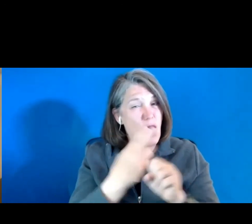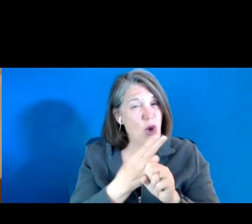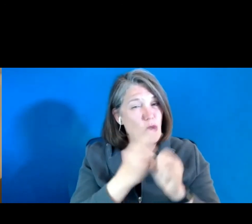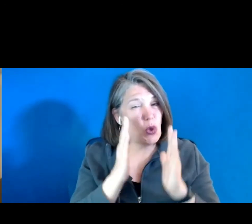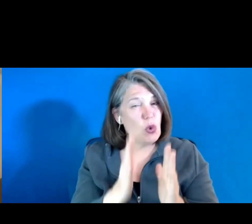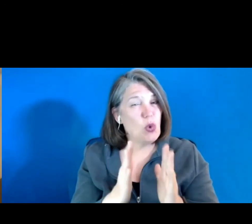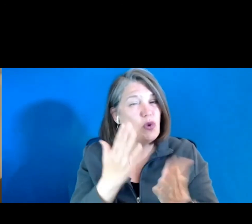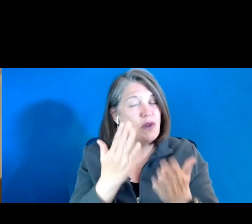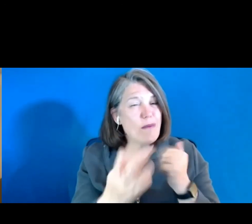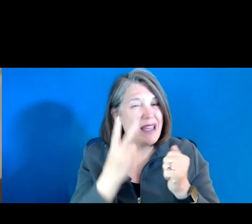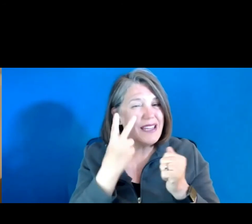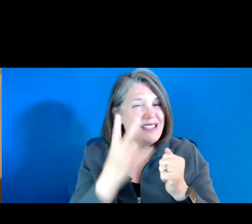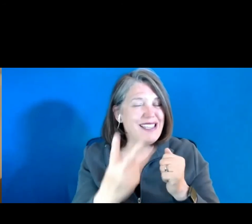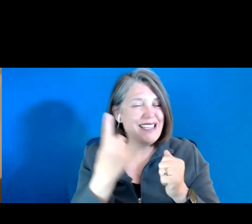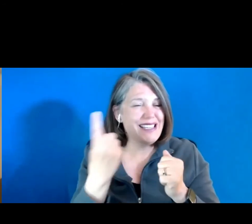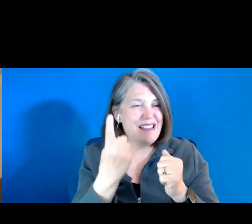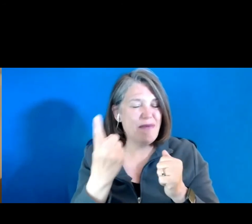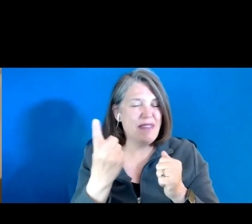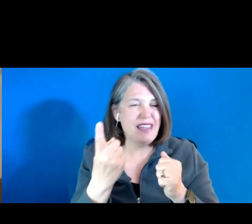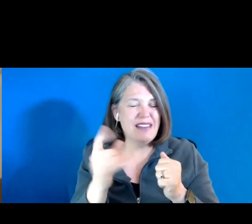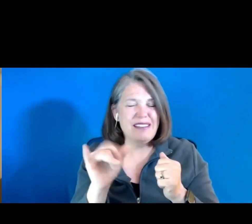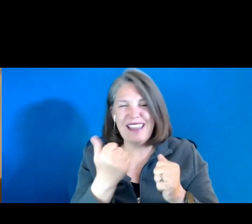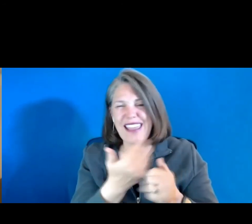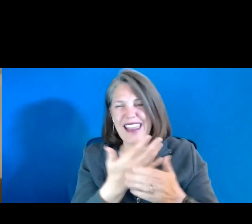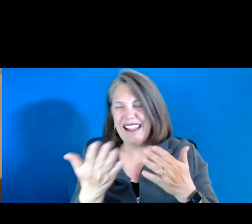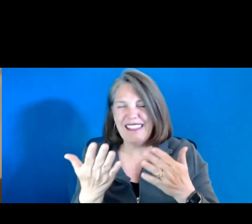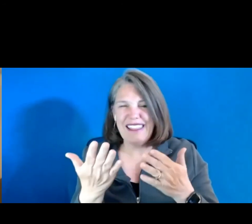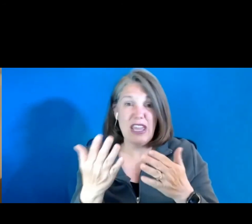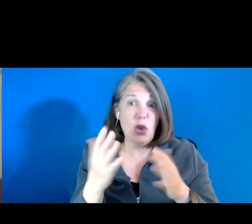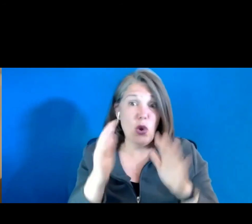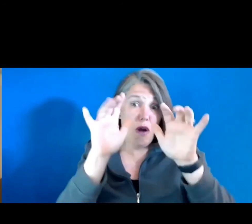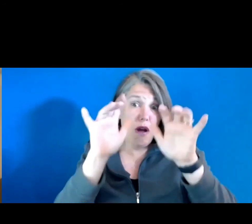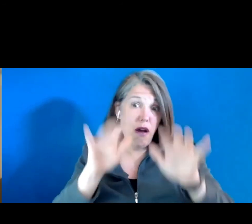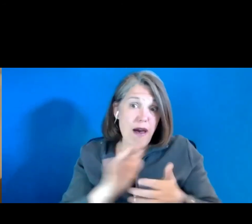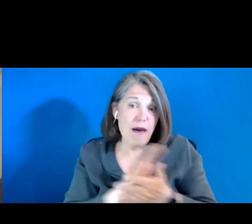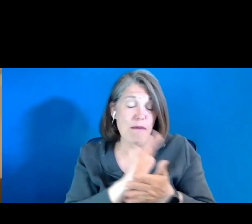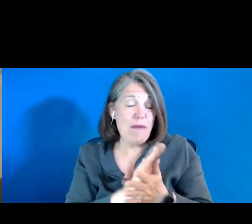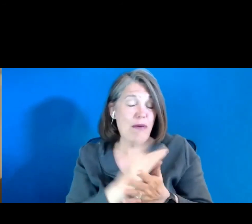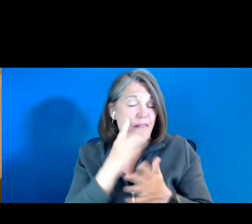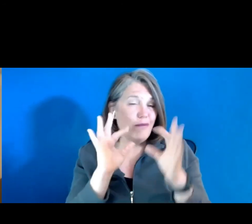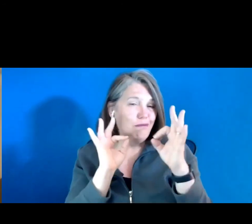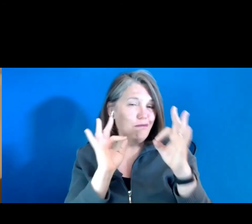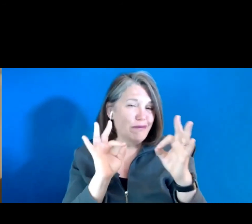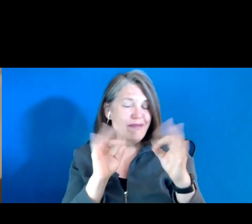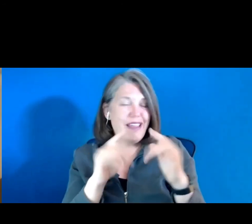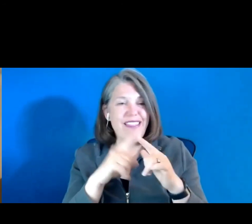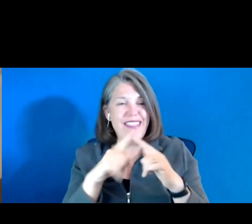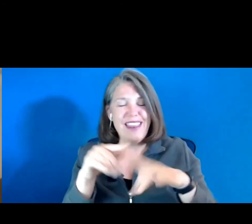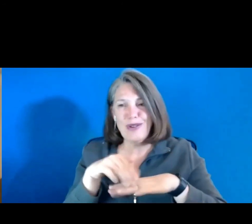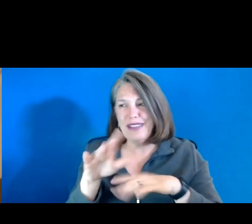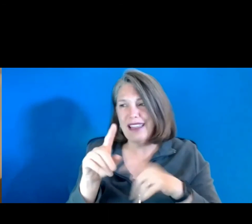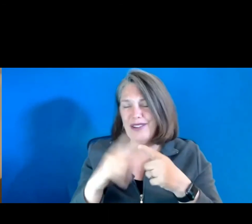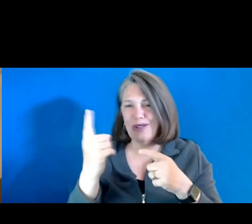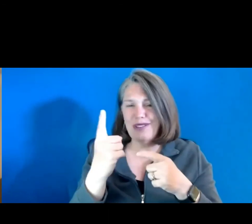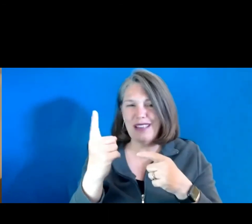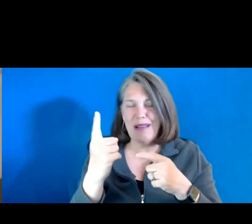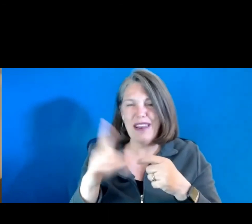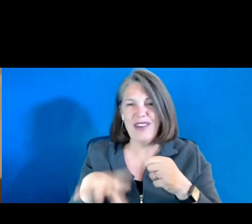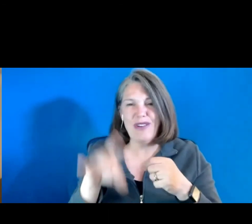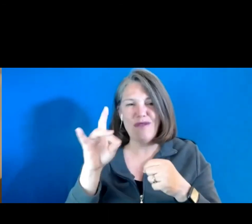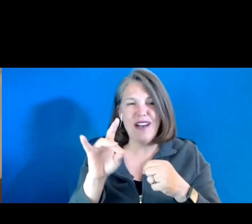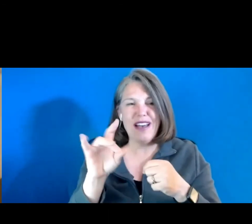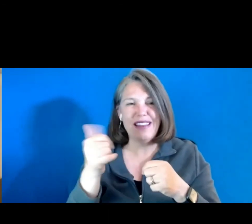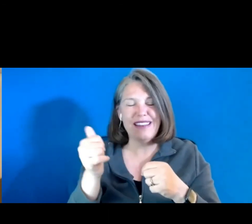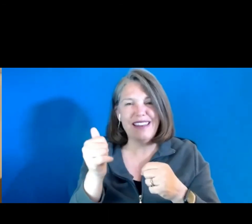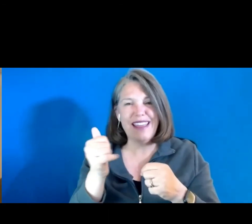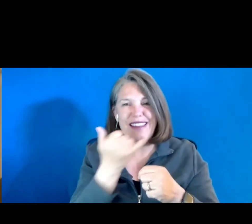see it. It's like anything else, you know, you finish a paper, you think it's perfect, and then you send it off to someone and you find 10 typos on the